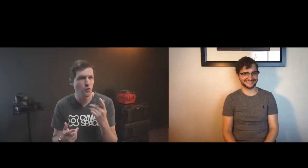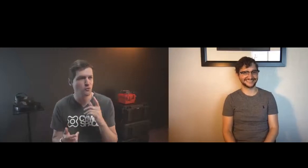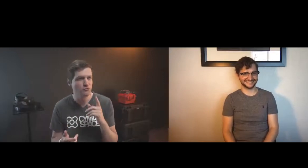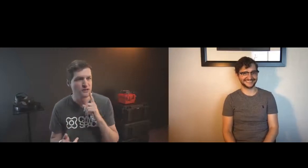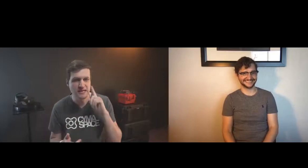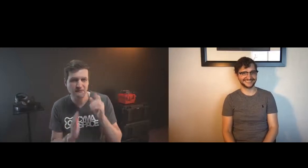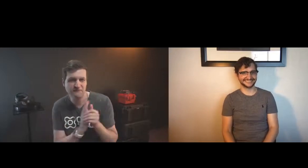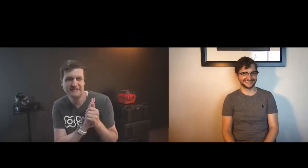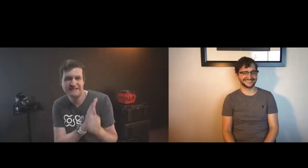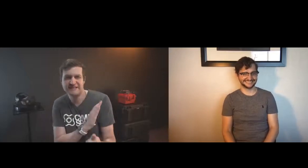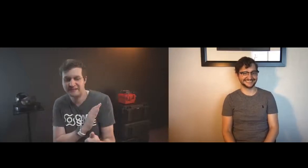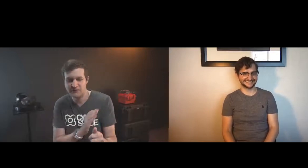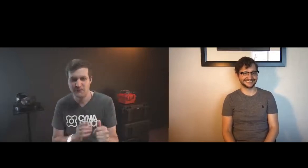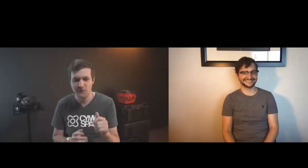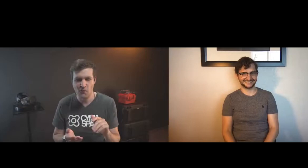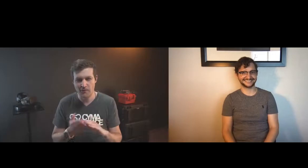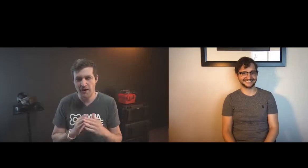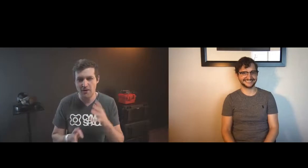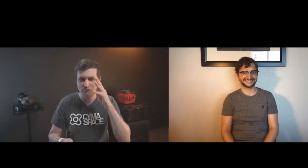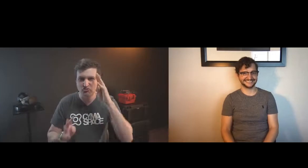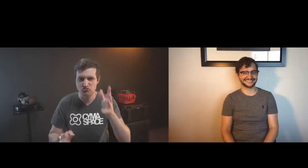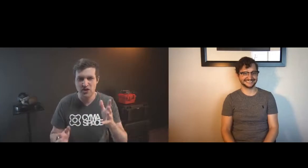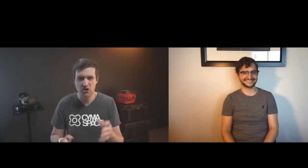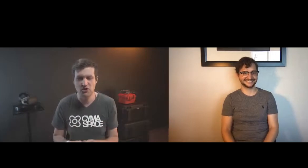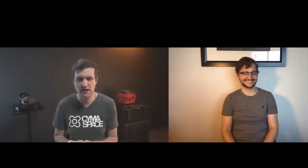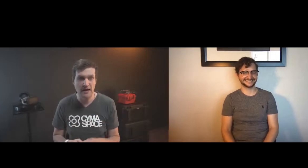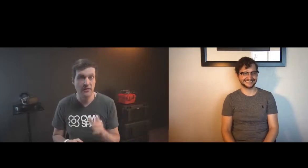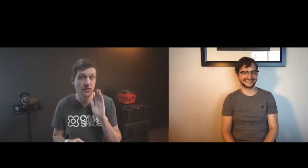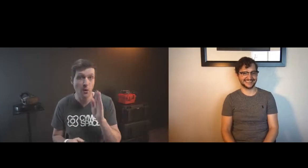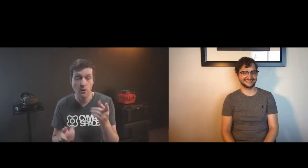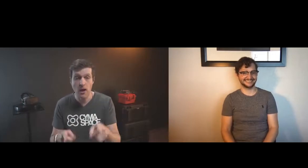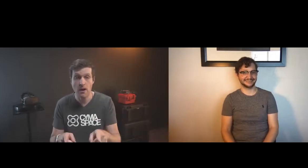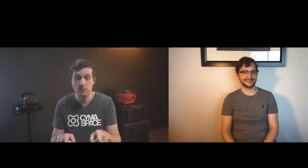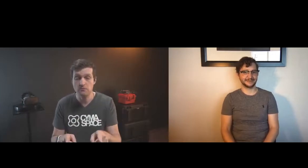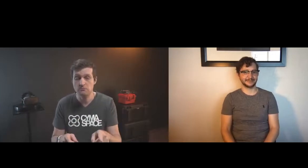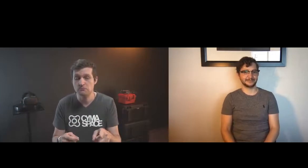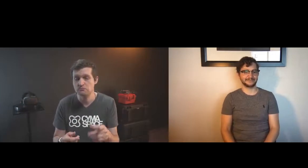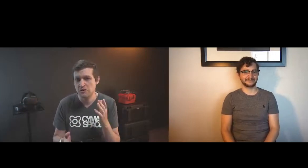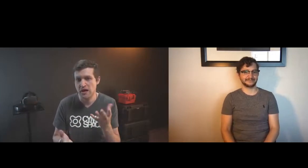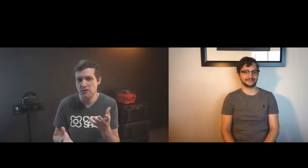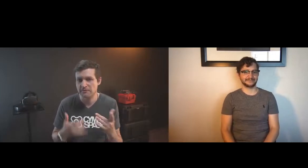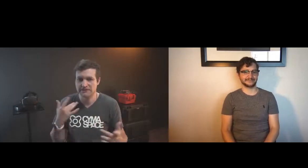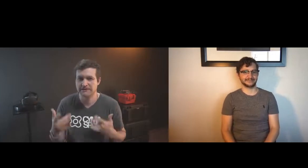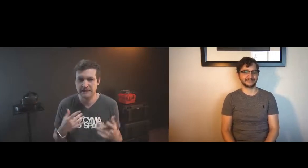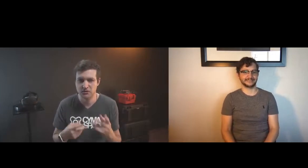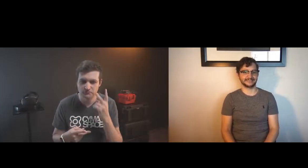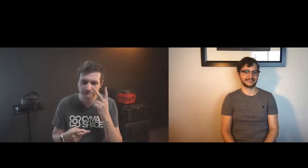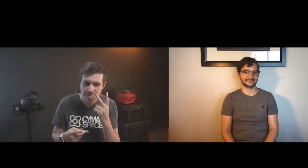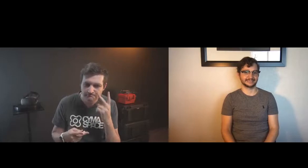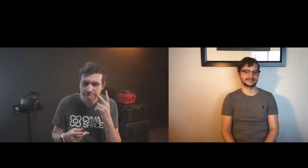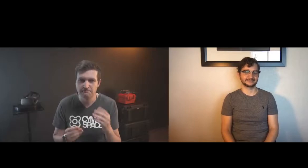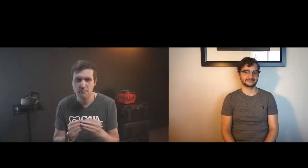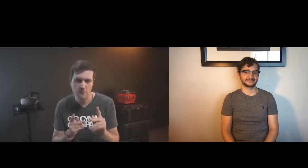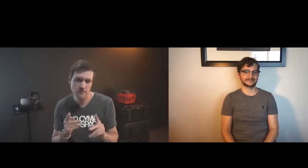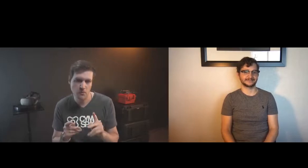and then the vr will also create that in the space and deaf people could use sign language to create vr